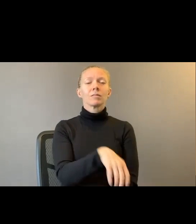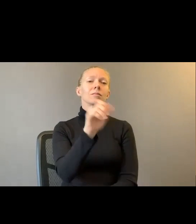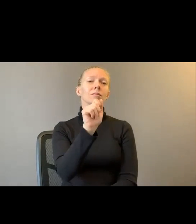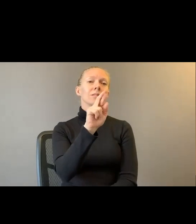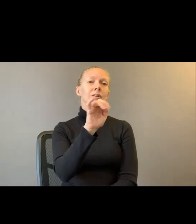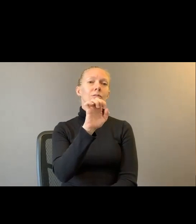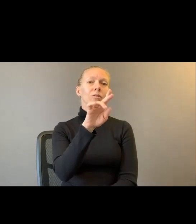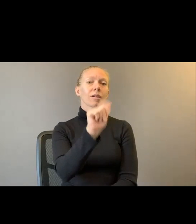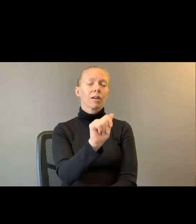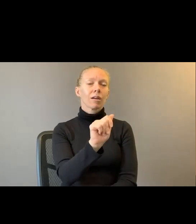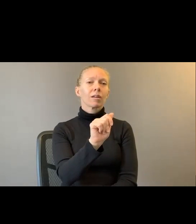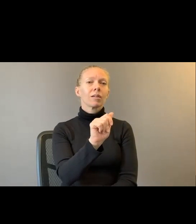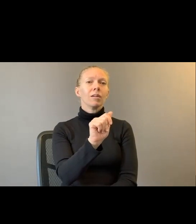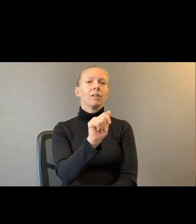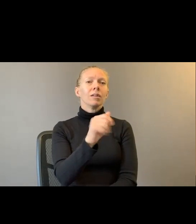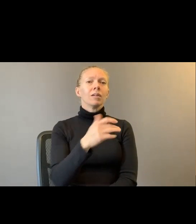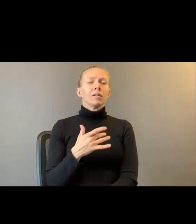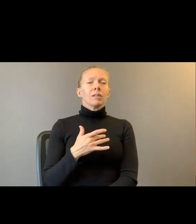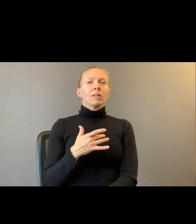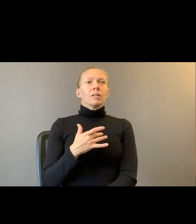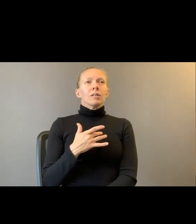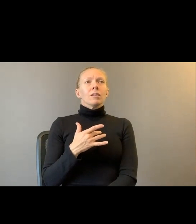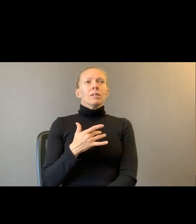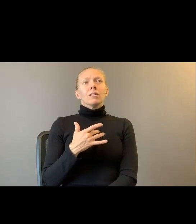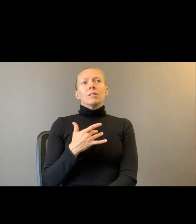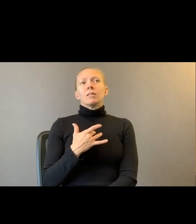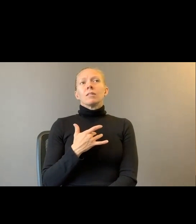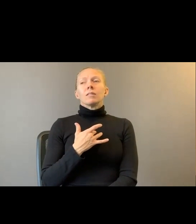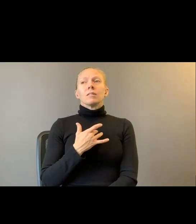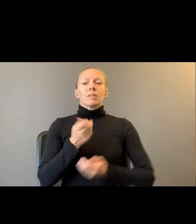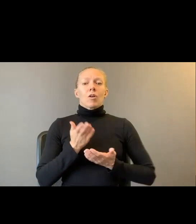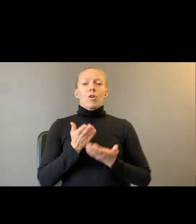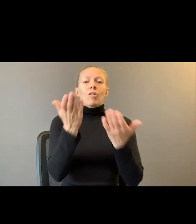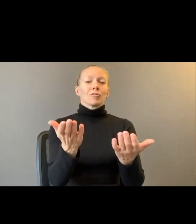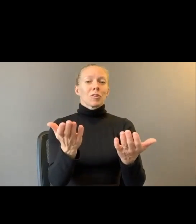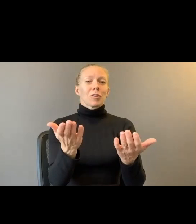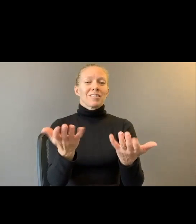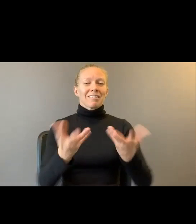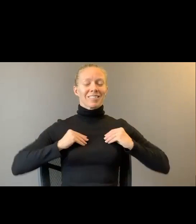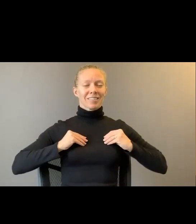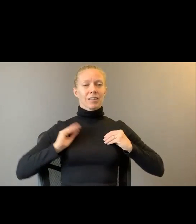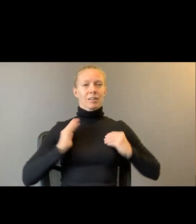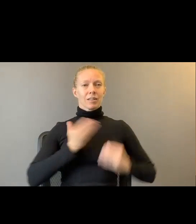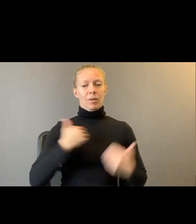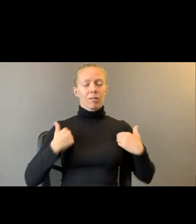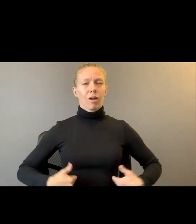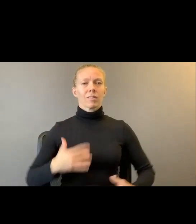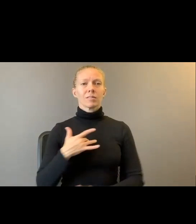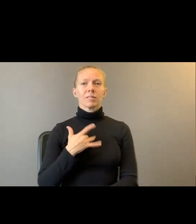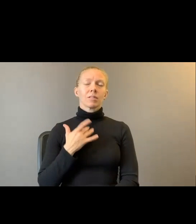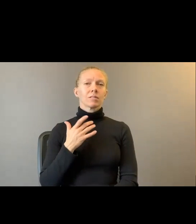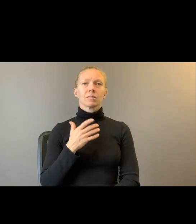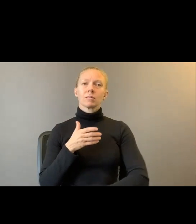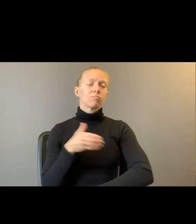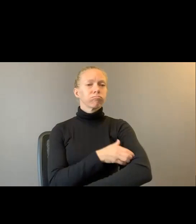even channeling, but centering, offering, claiming our bodies. Um, it feels really powerful and necessary